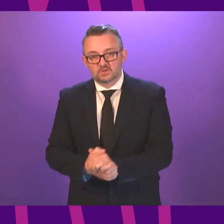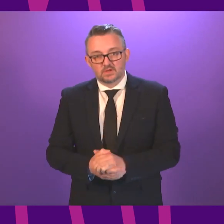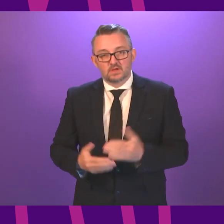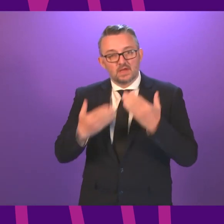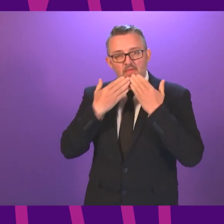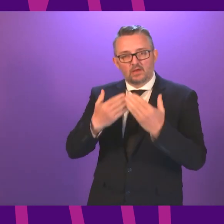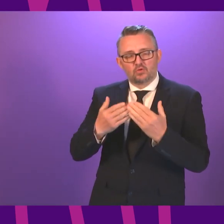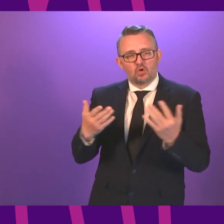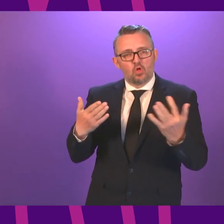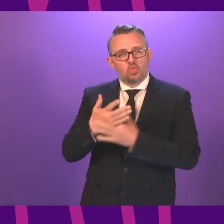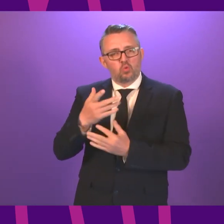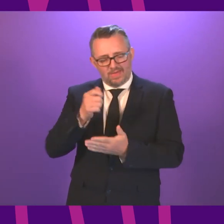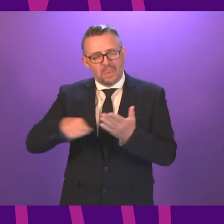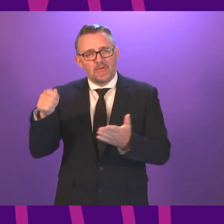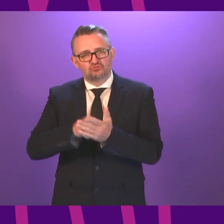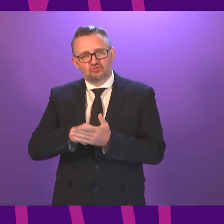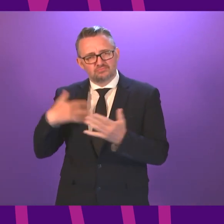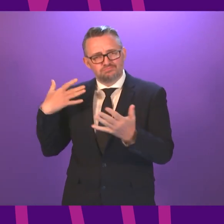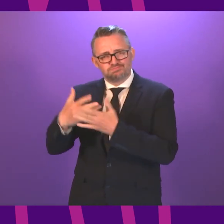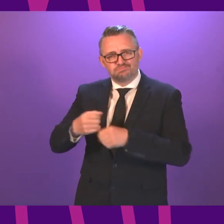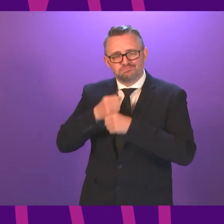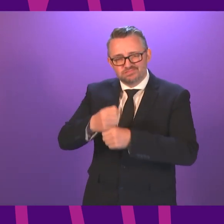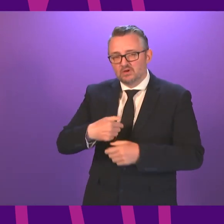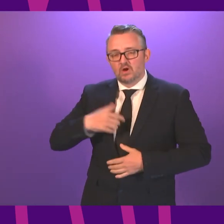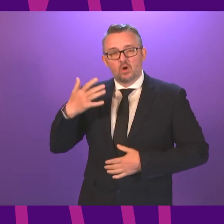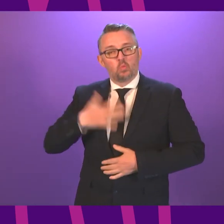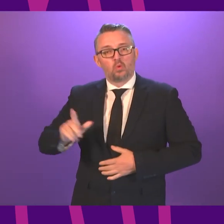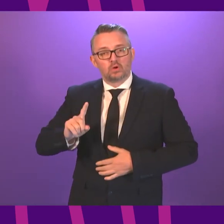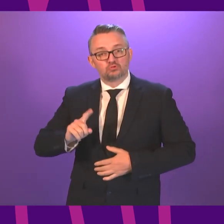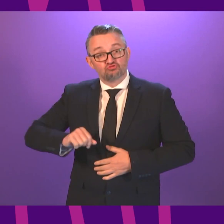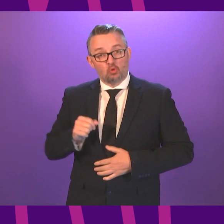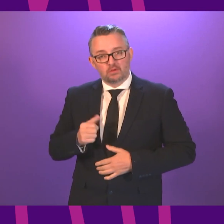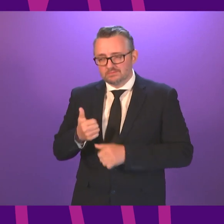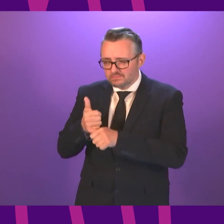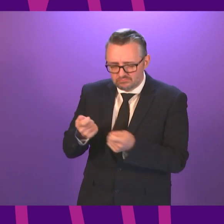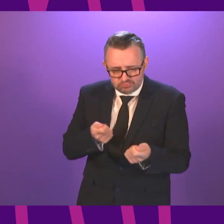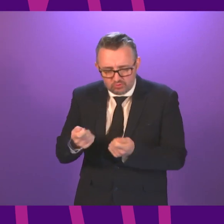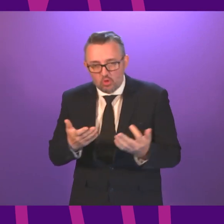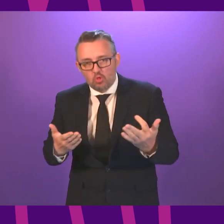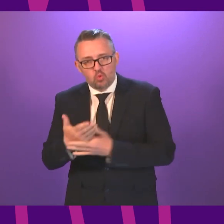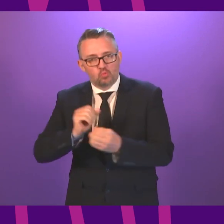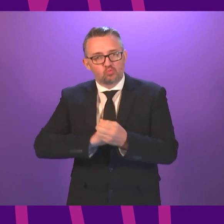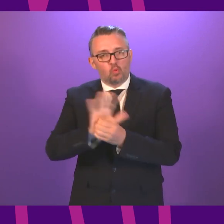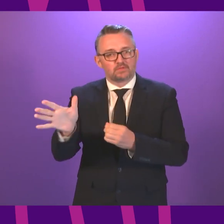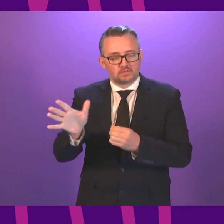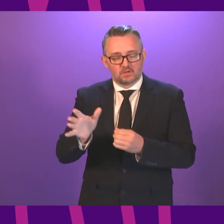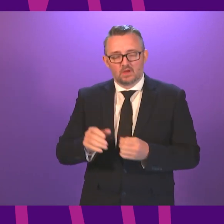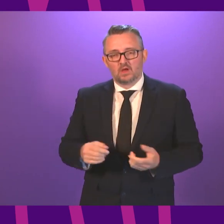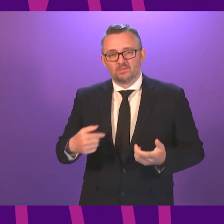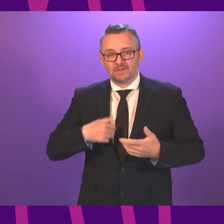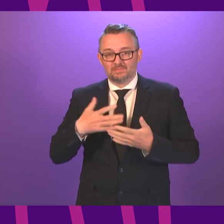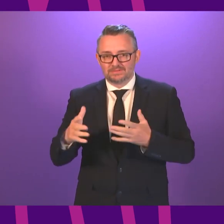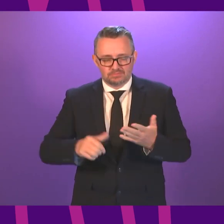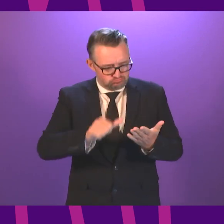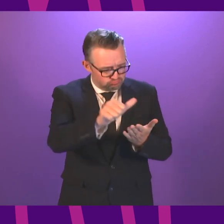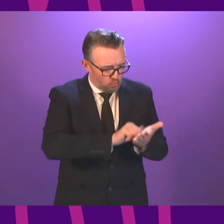In election campaign, my party promised to focus on steering Scotland through the Covid crisis. We set out an ambitious programme to